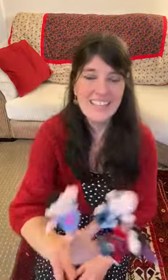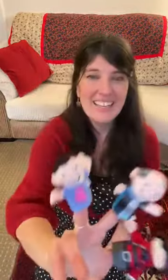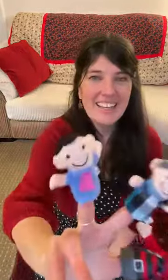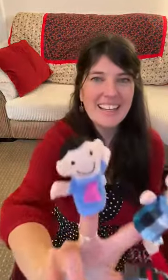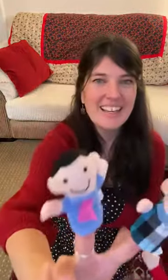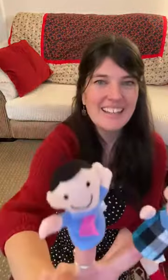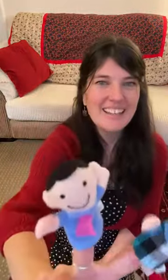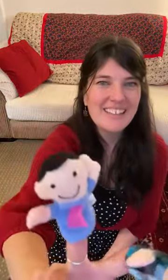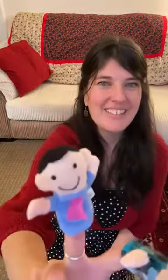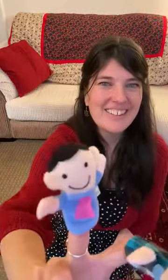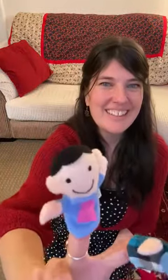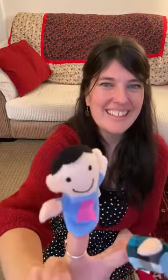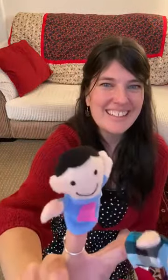And another one here.